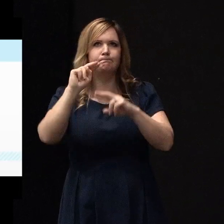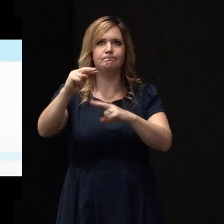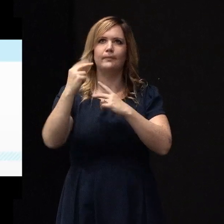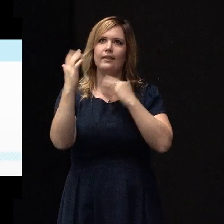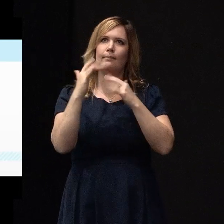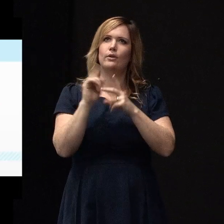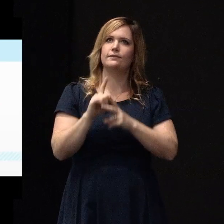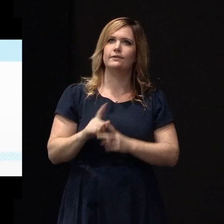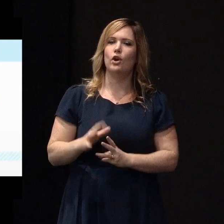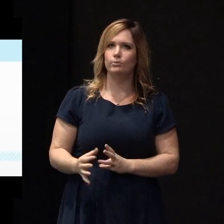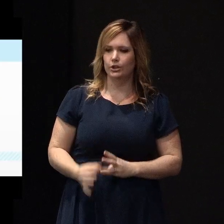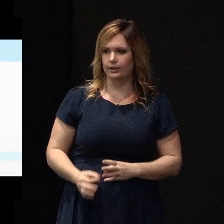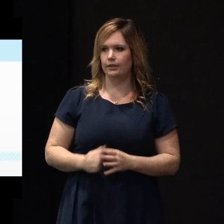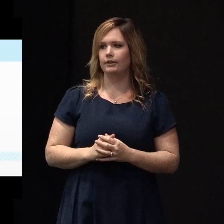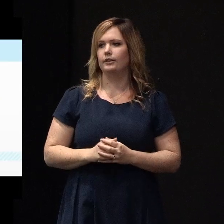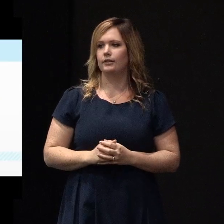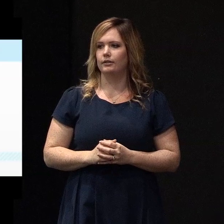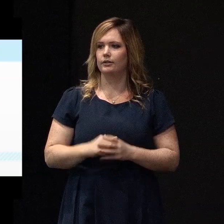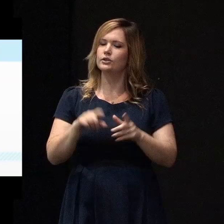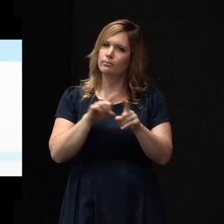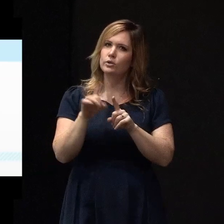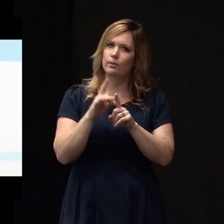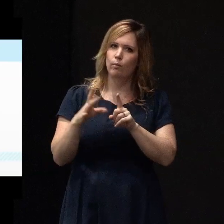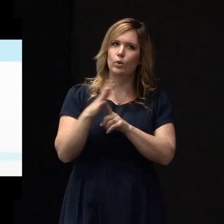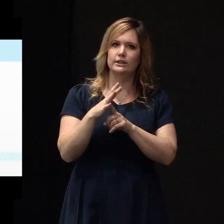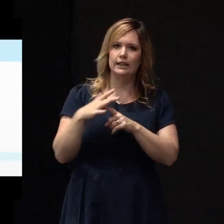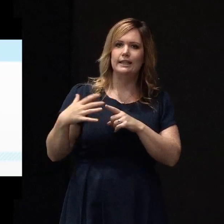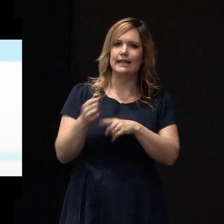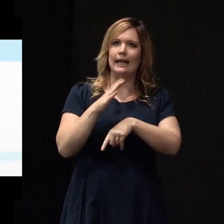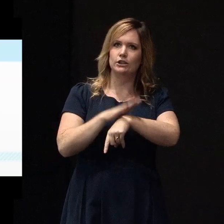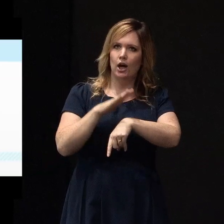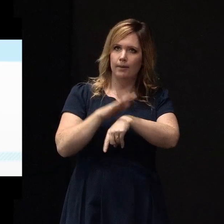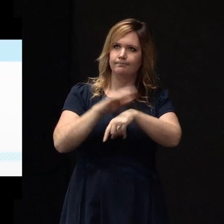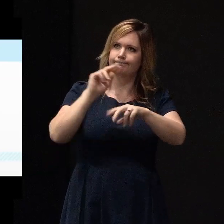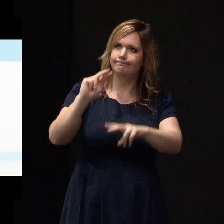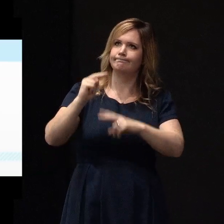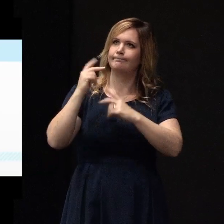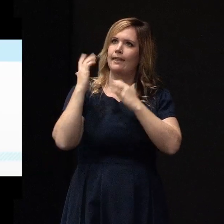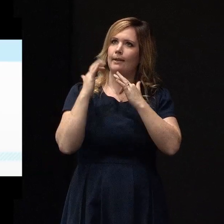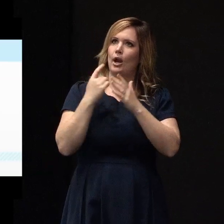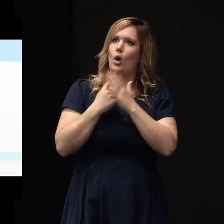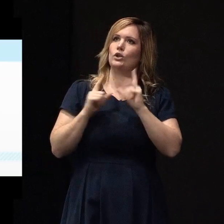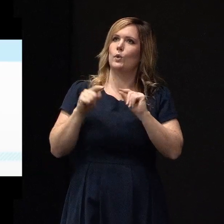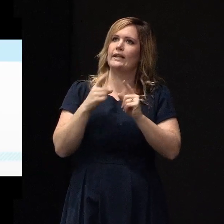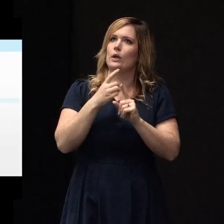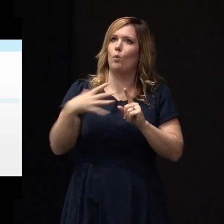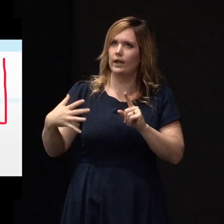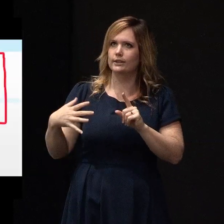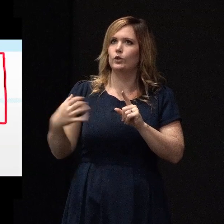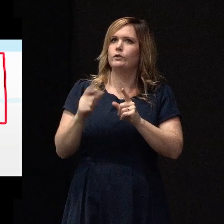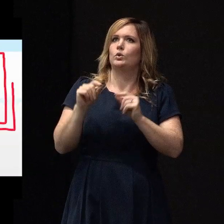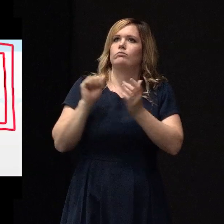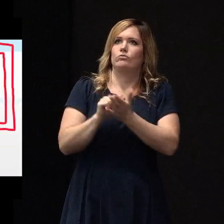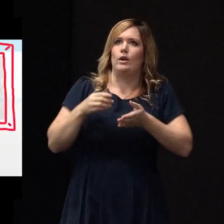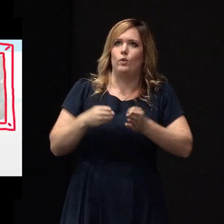options. So it's most important to take time and realise that you'll only do this once. I